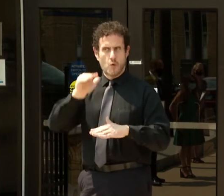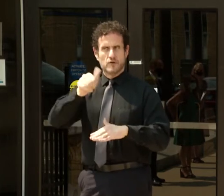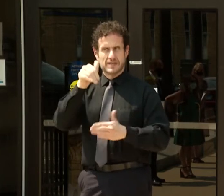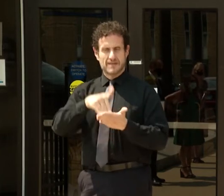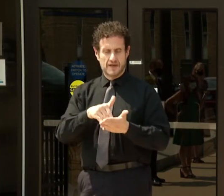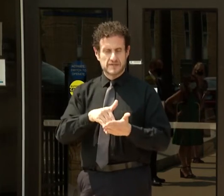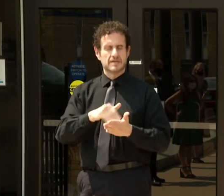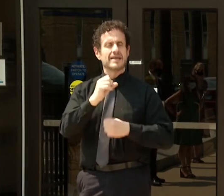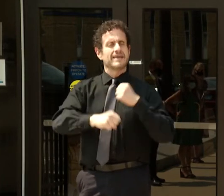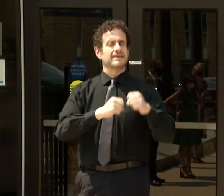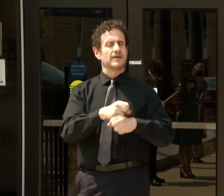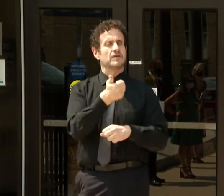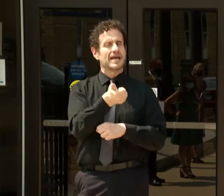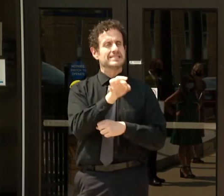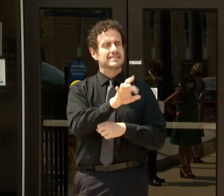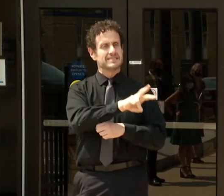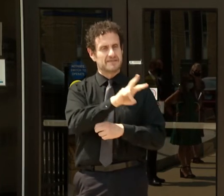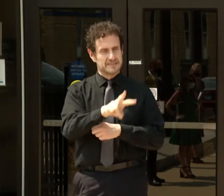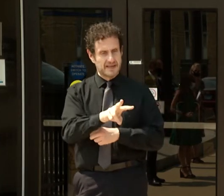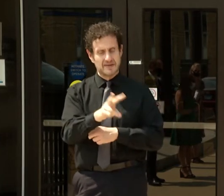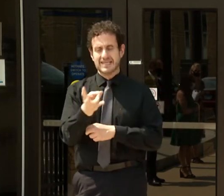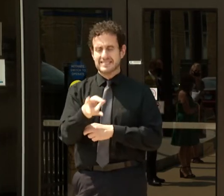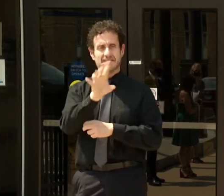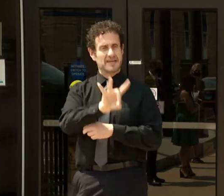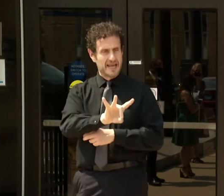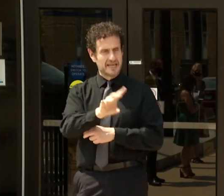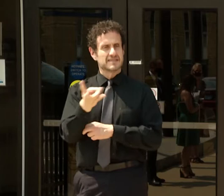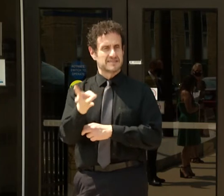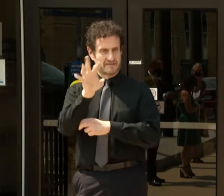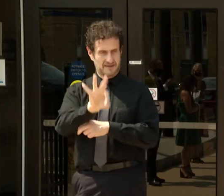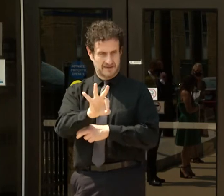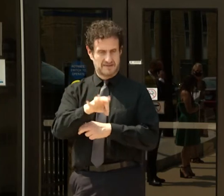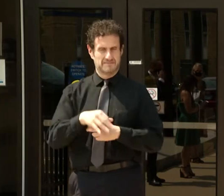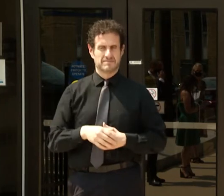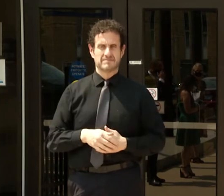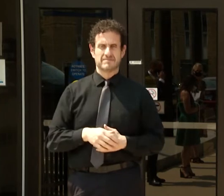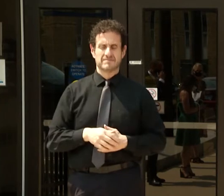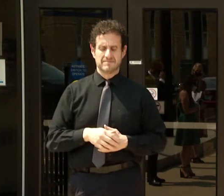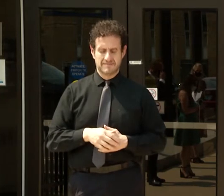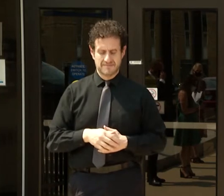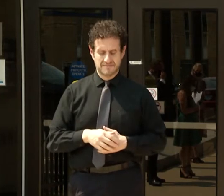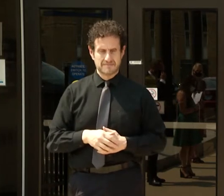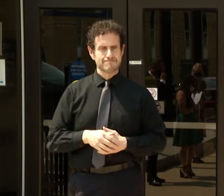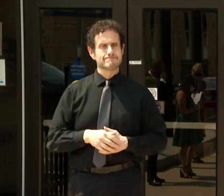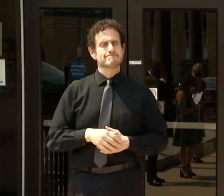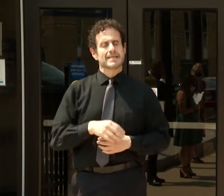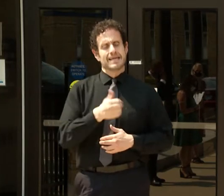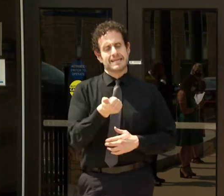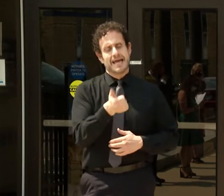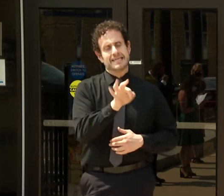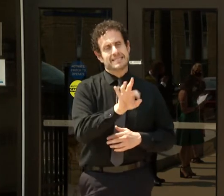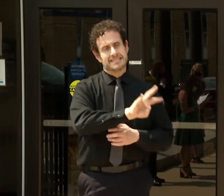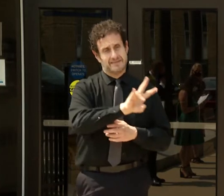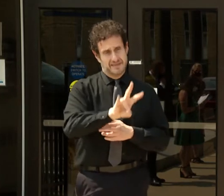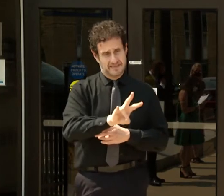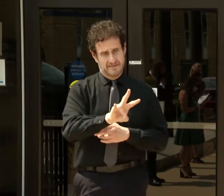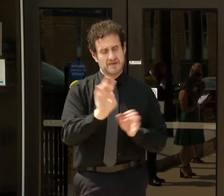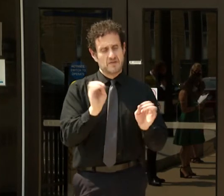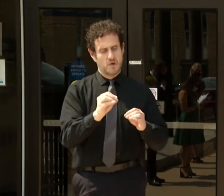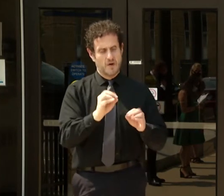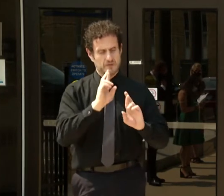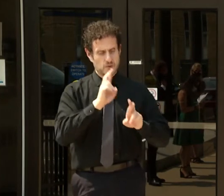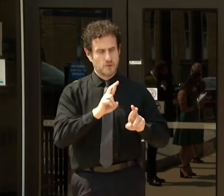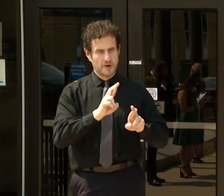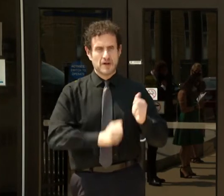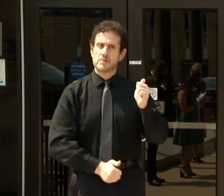1977, 1978, and 1979. In 1977 the office recorded its